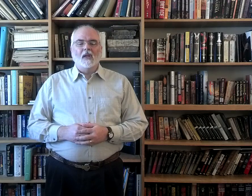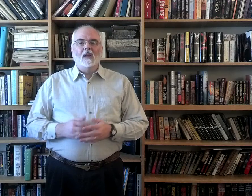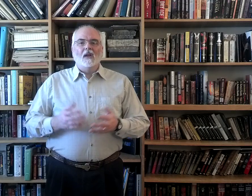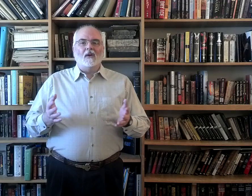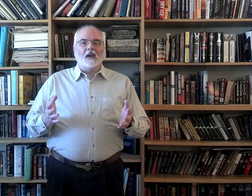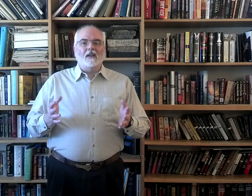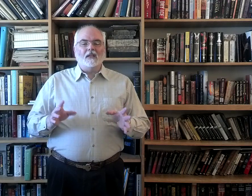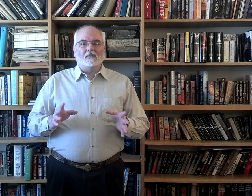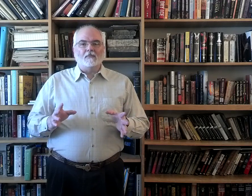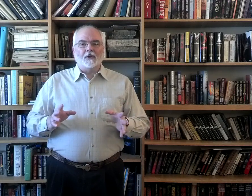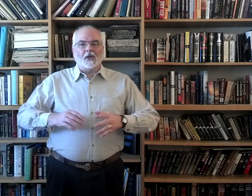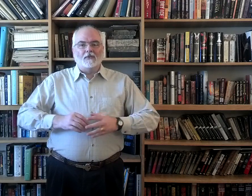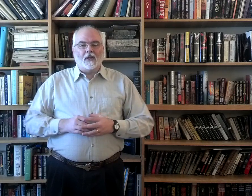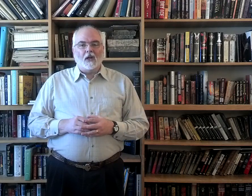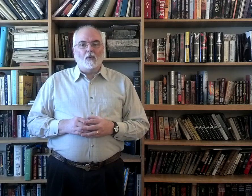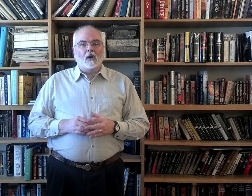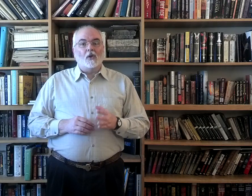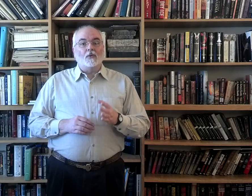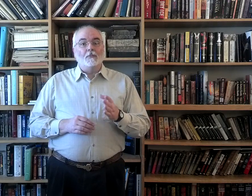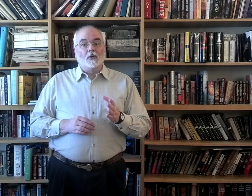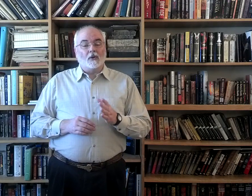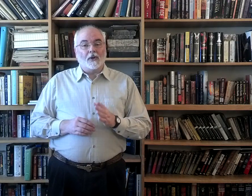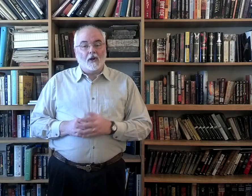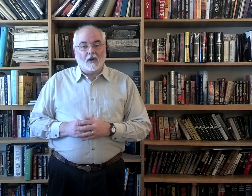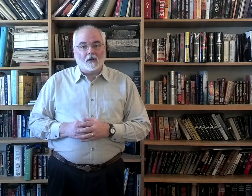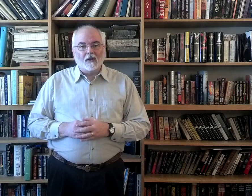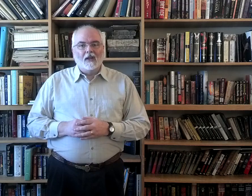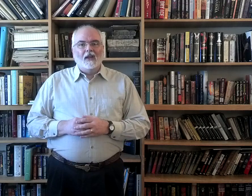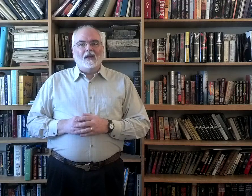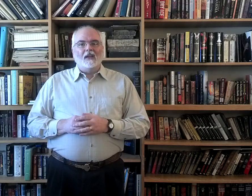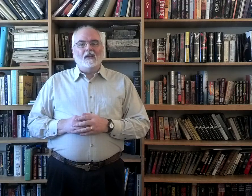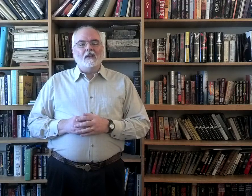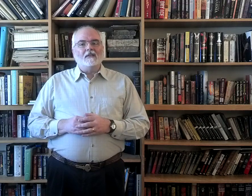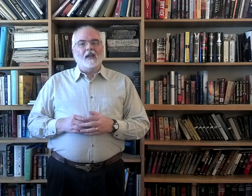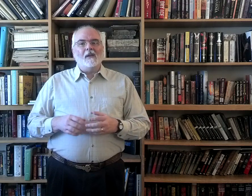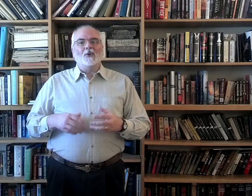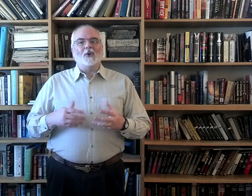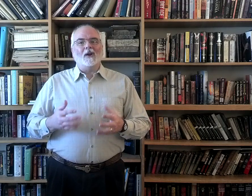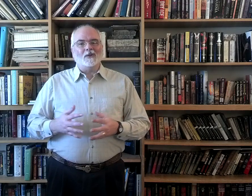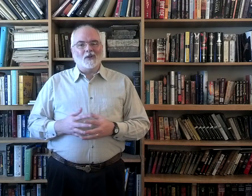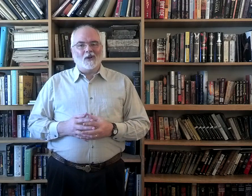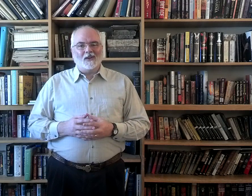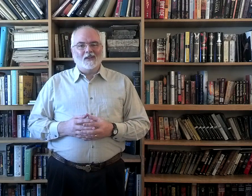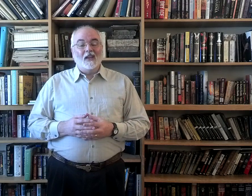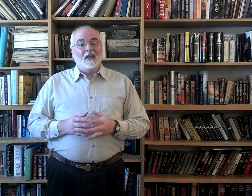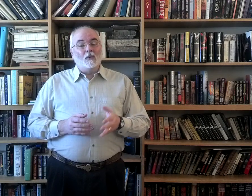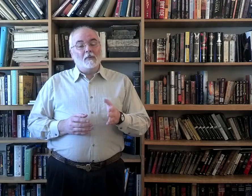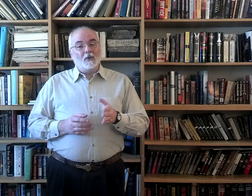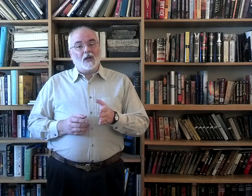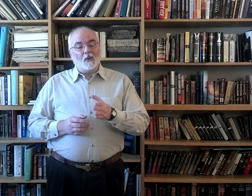All right, in this particular video we're going go through Pure or in Heart. It is a prayer song, and we'll be doing it